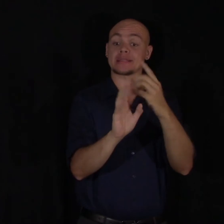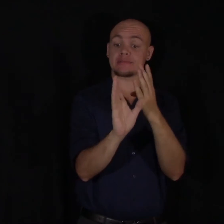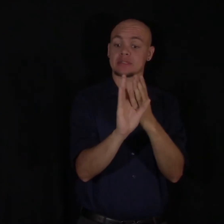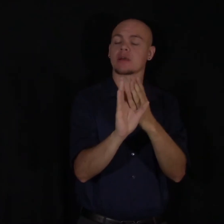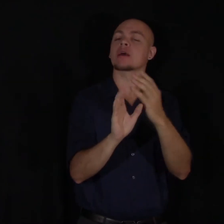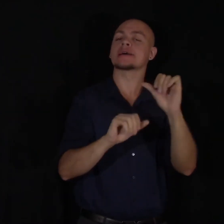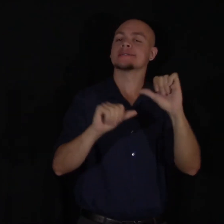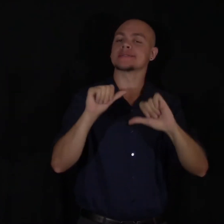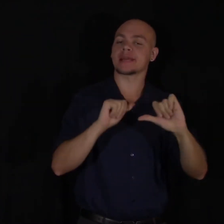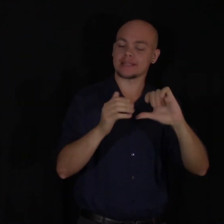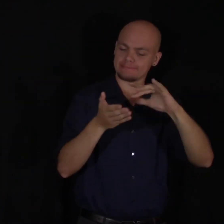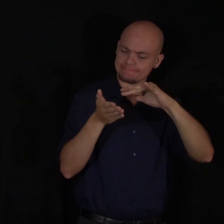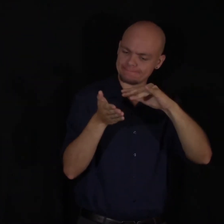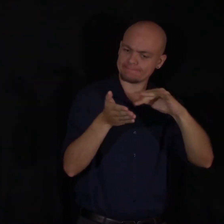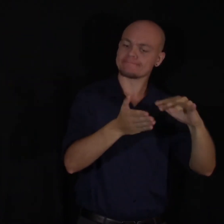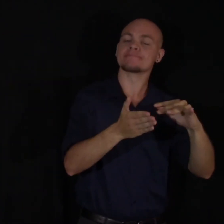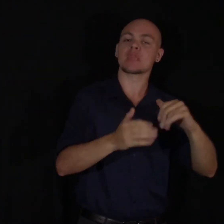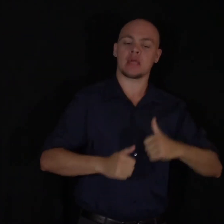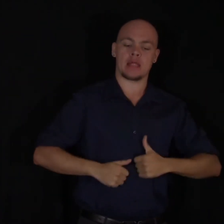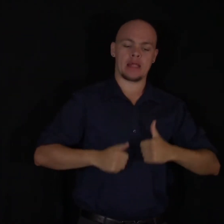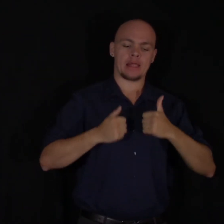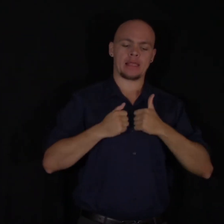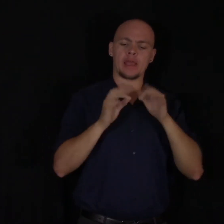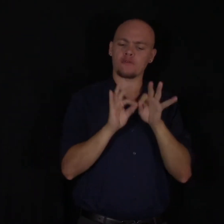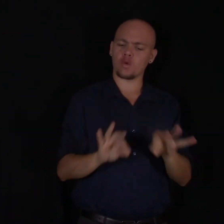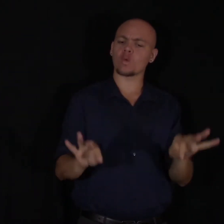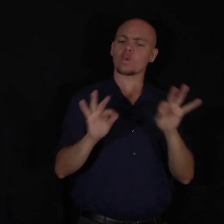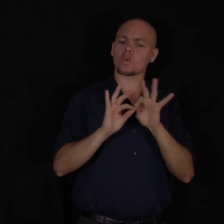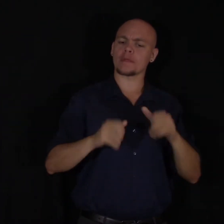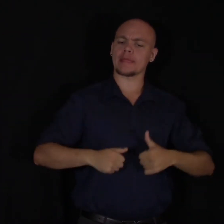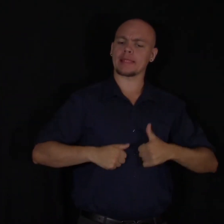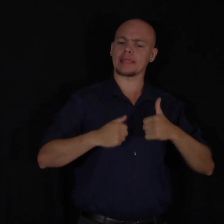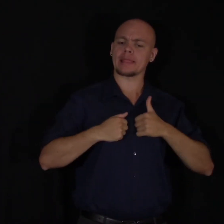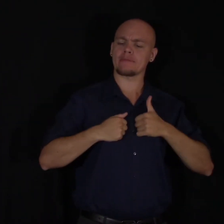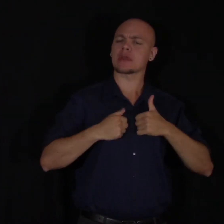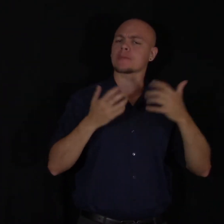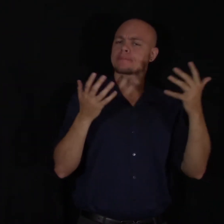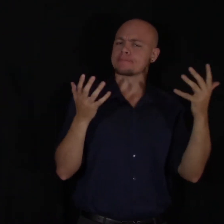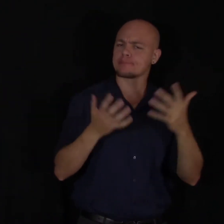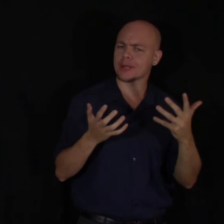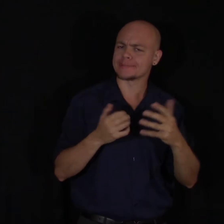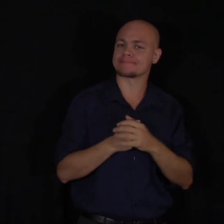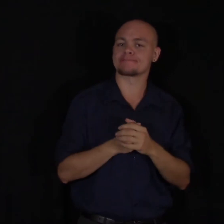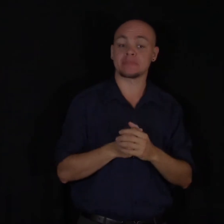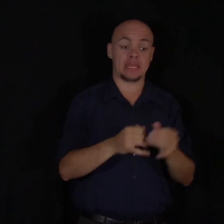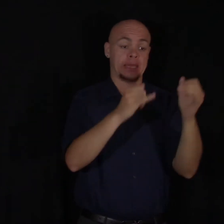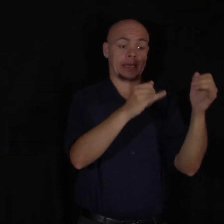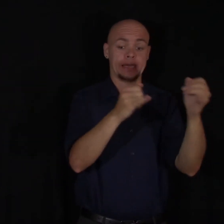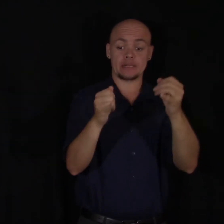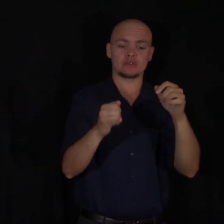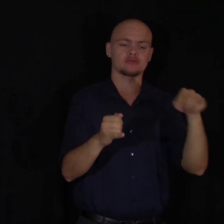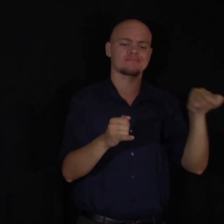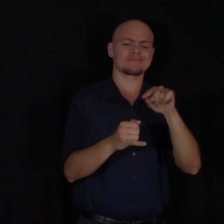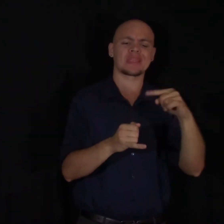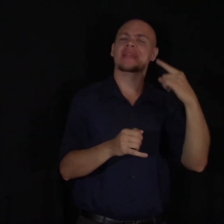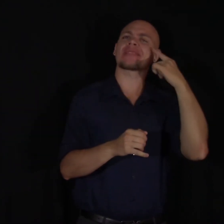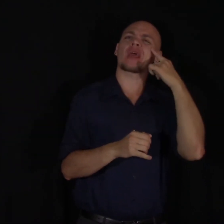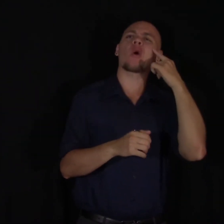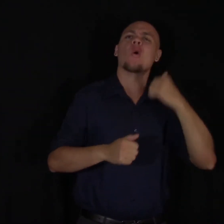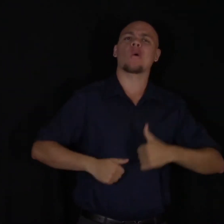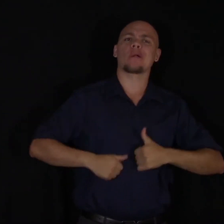scientific study of what makes life worth living. It focuses on individuals who find life mediocre,